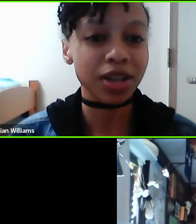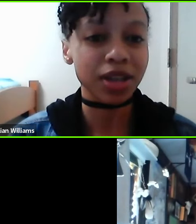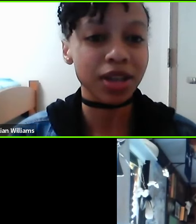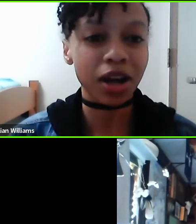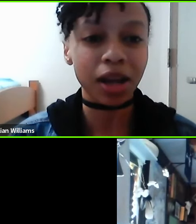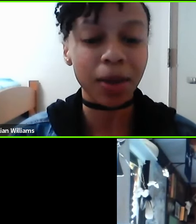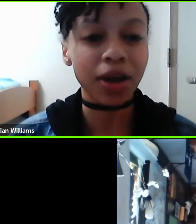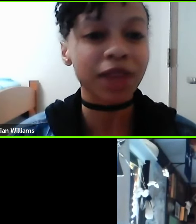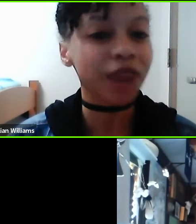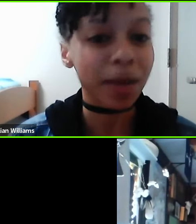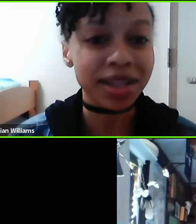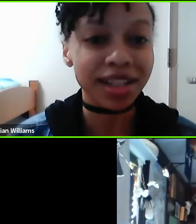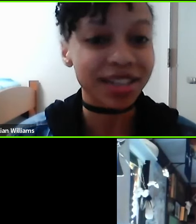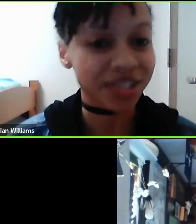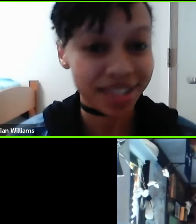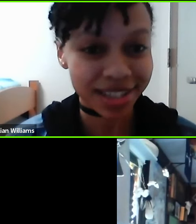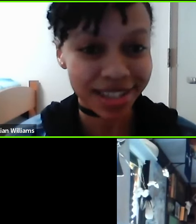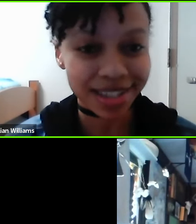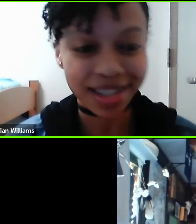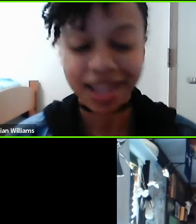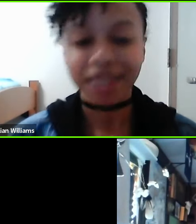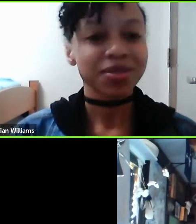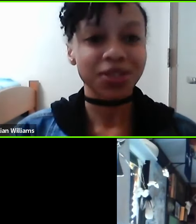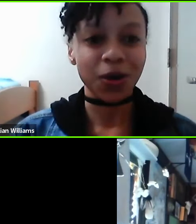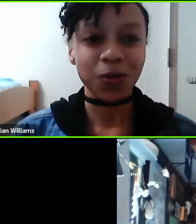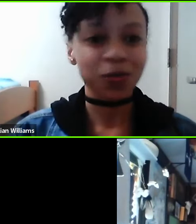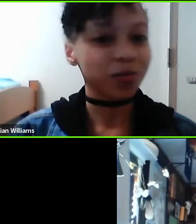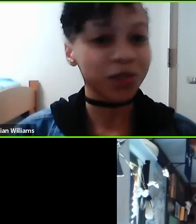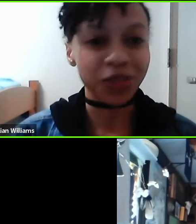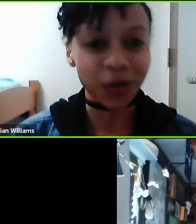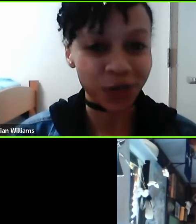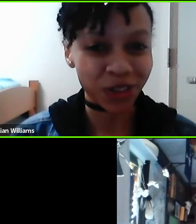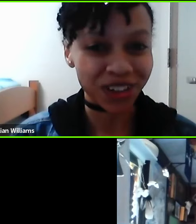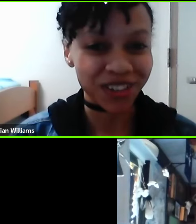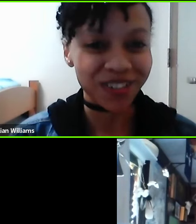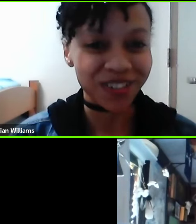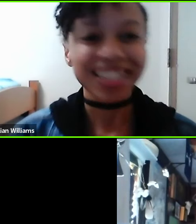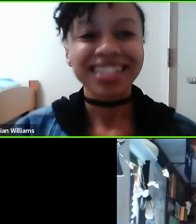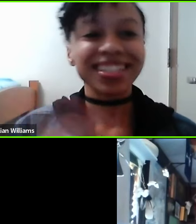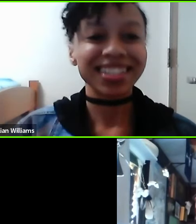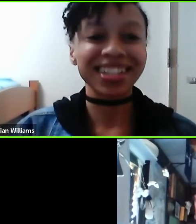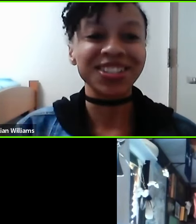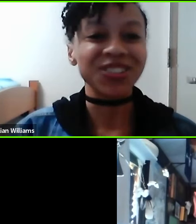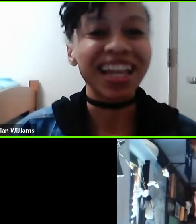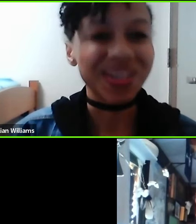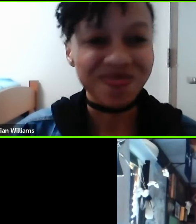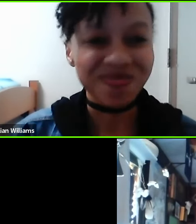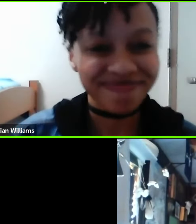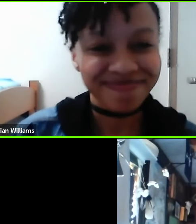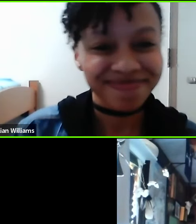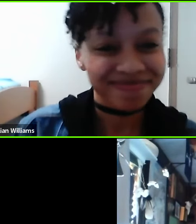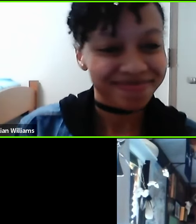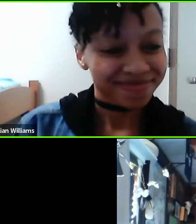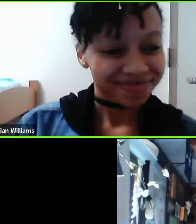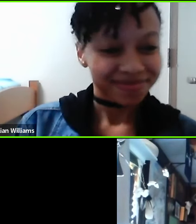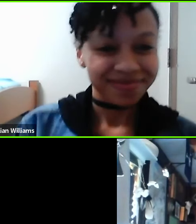to us all about environmental injustices. So, with no further ado, J. Drew Lanham.